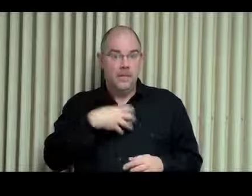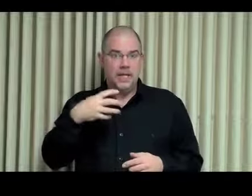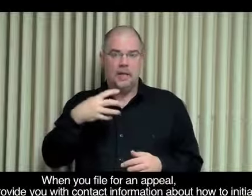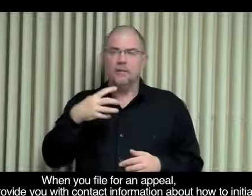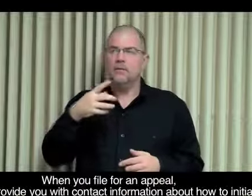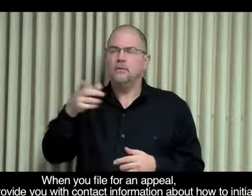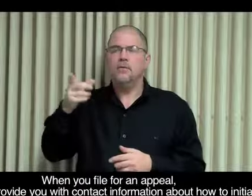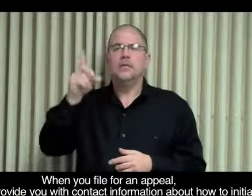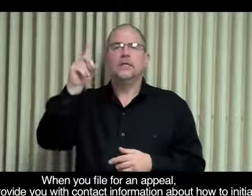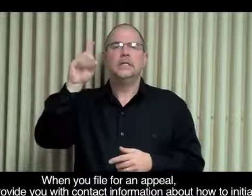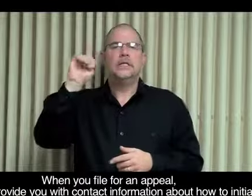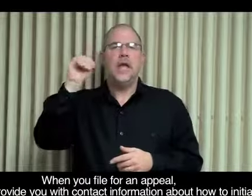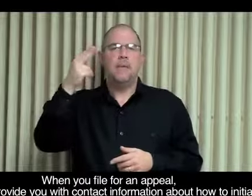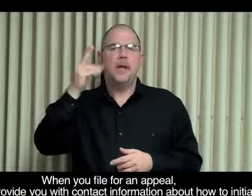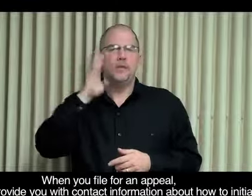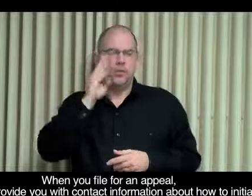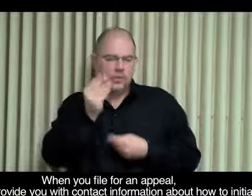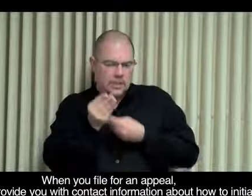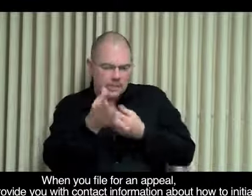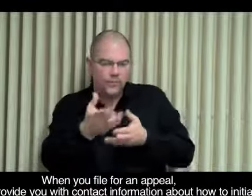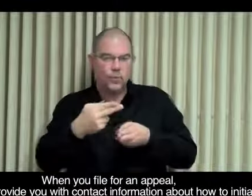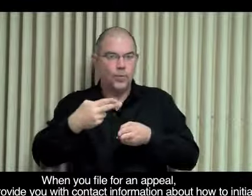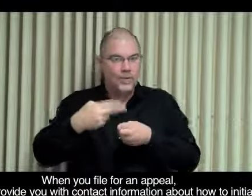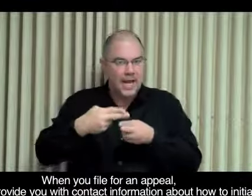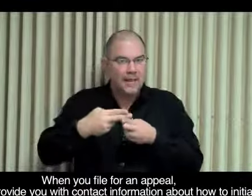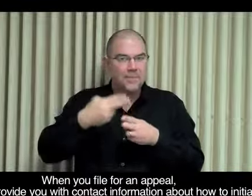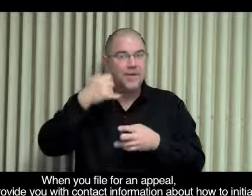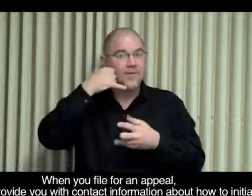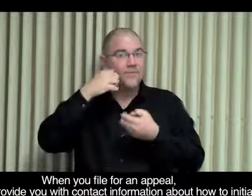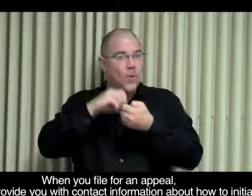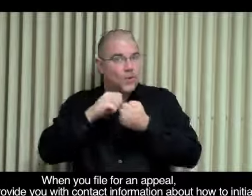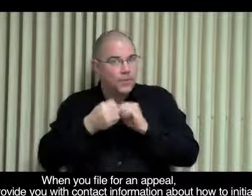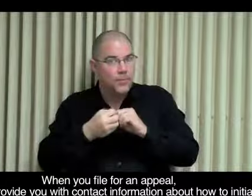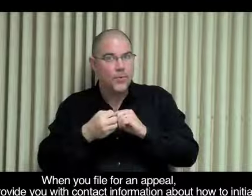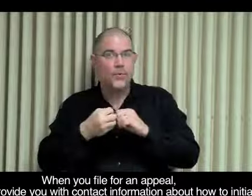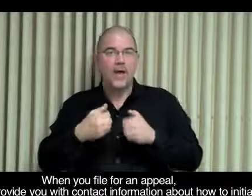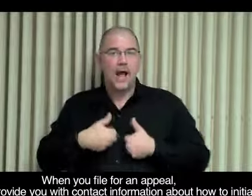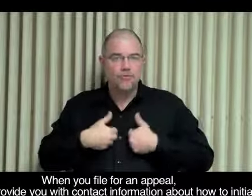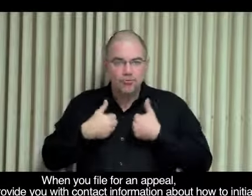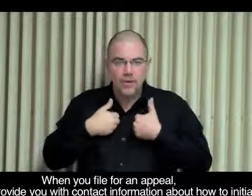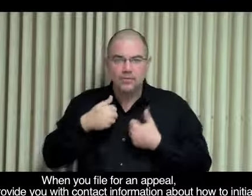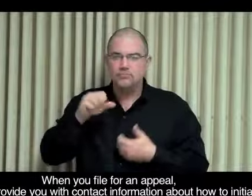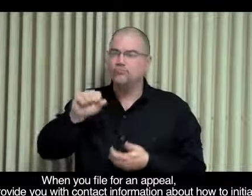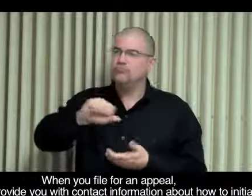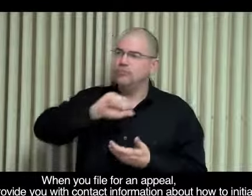When you file for an appeal, DMH will provide you with contact information about how to initiate it.